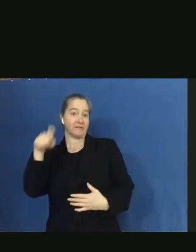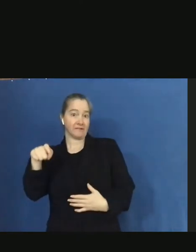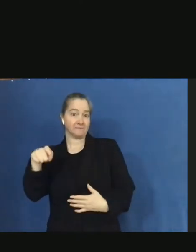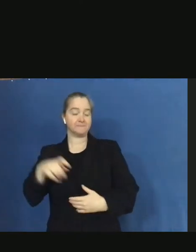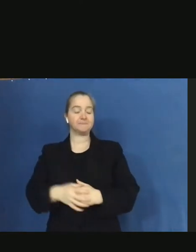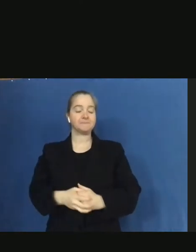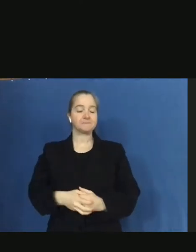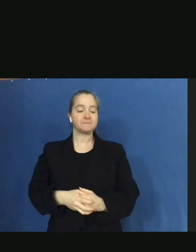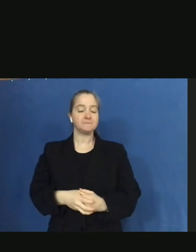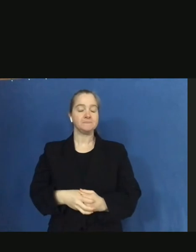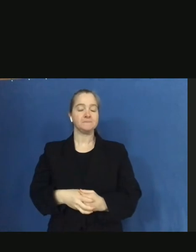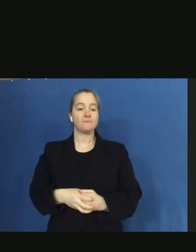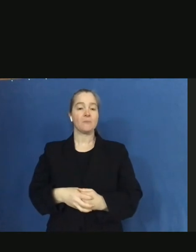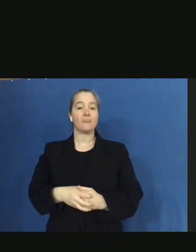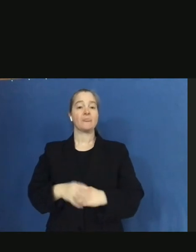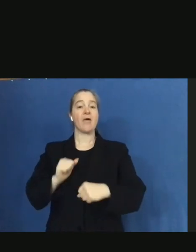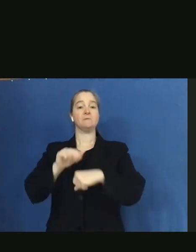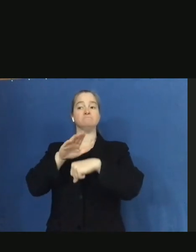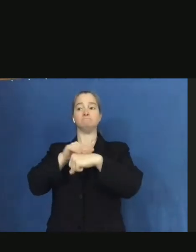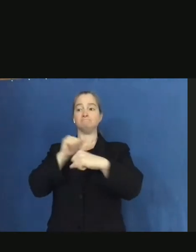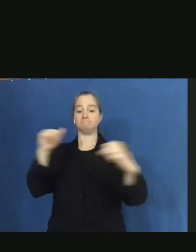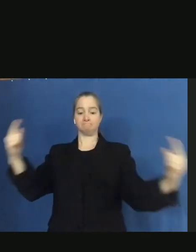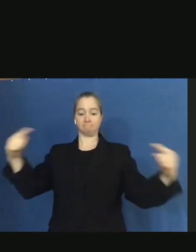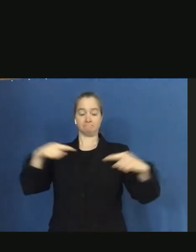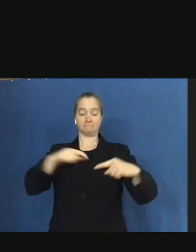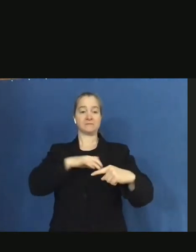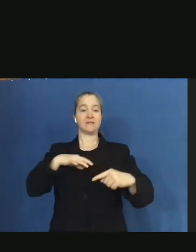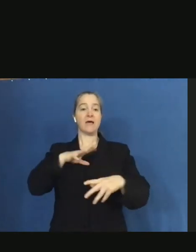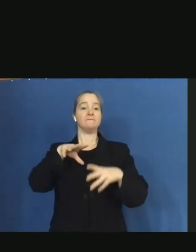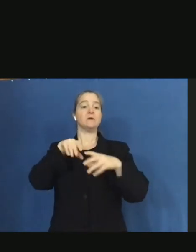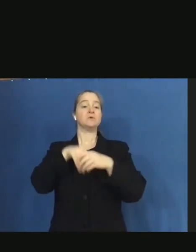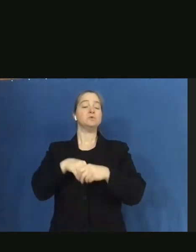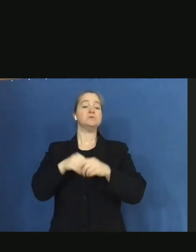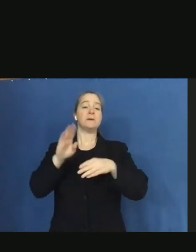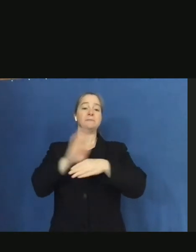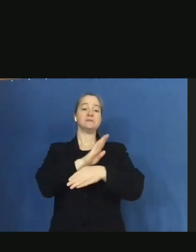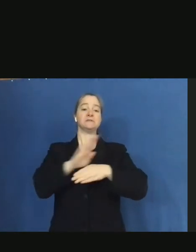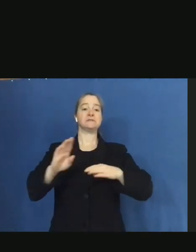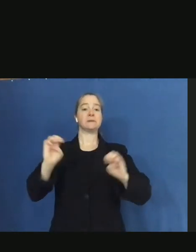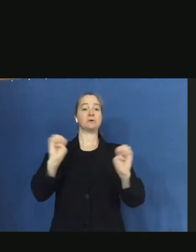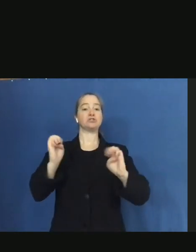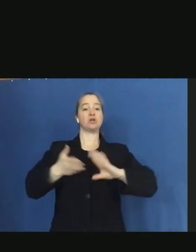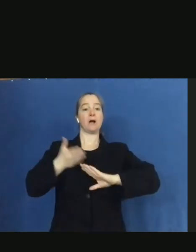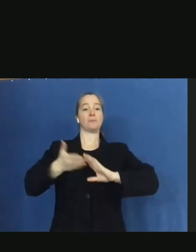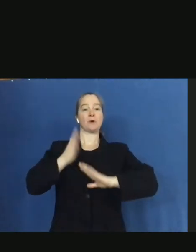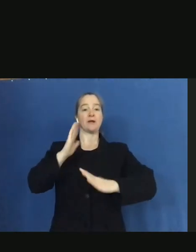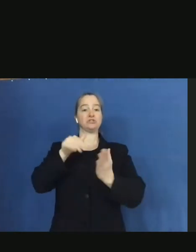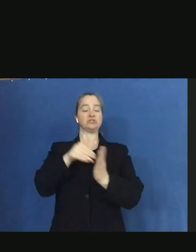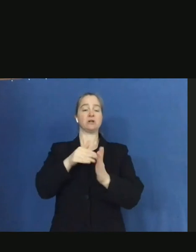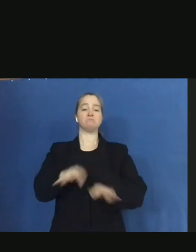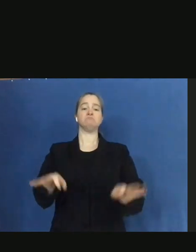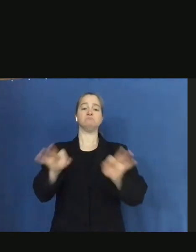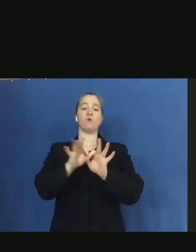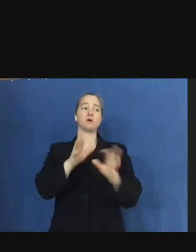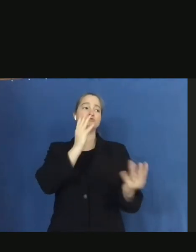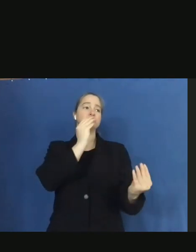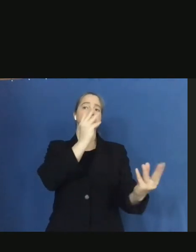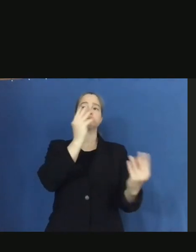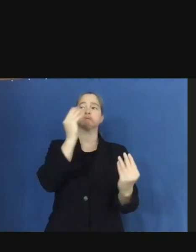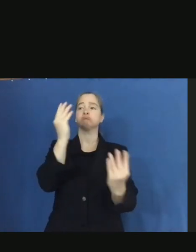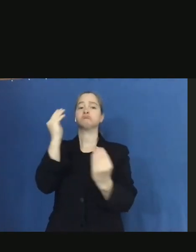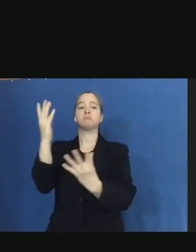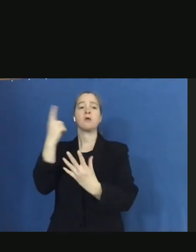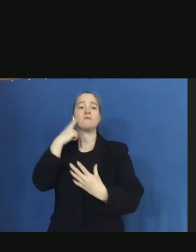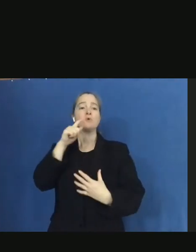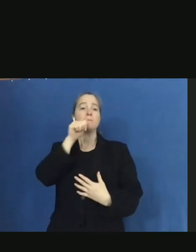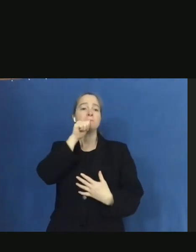The activation includes our business emergency operations center, which is critical in distributing information to private sector partners that may be impacted